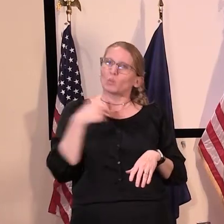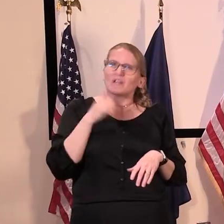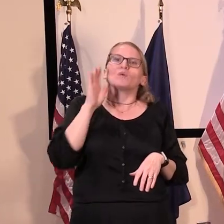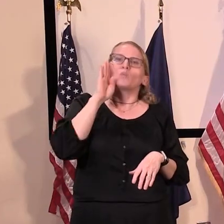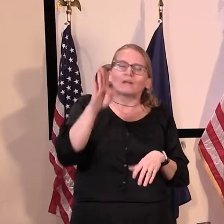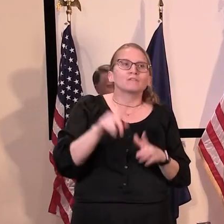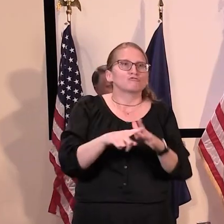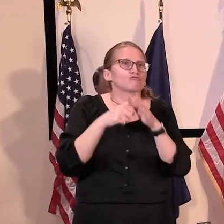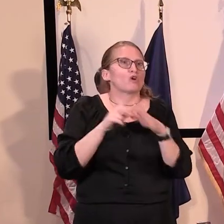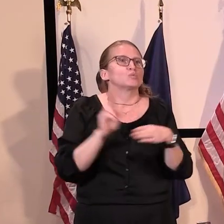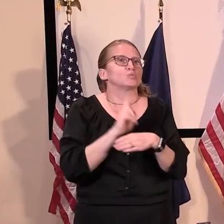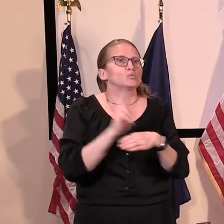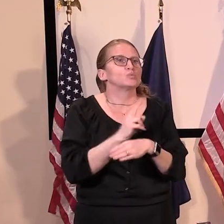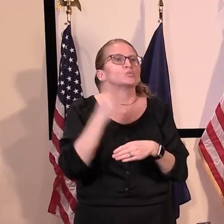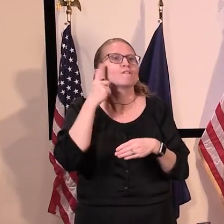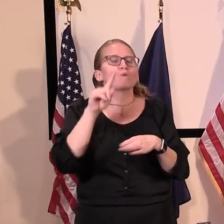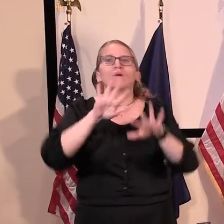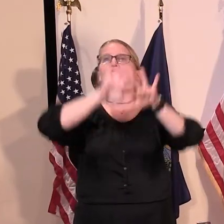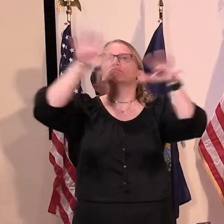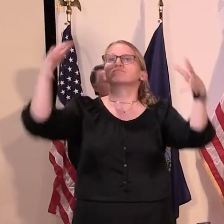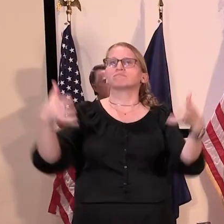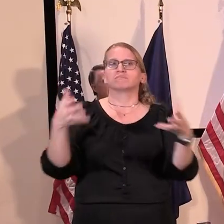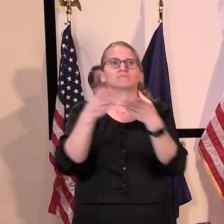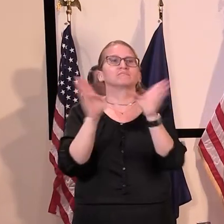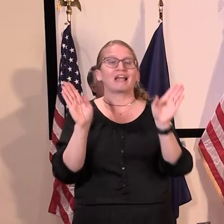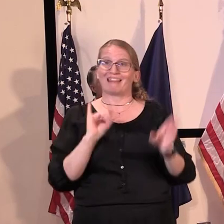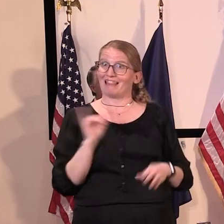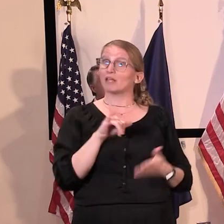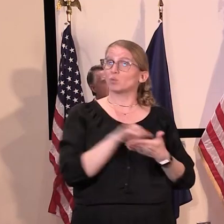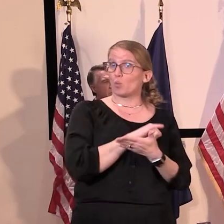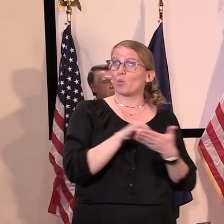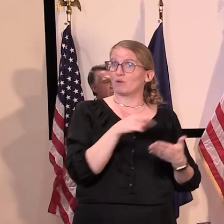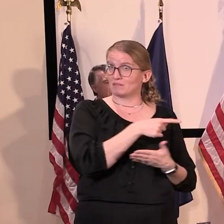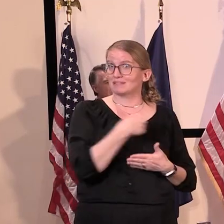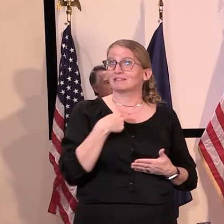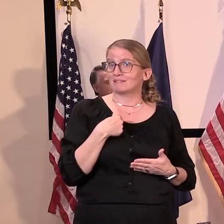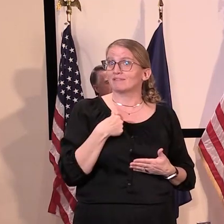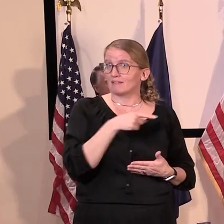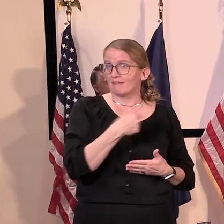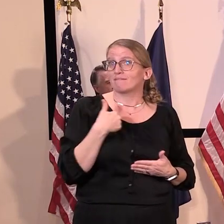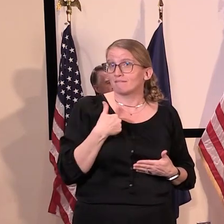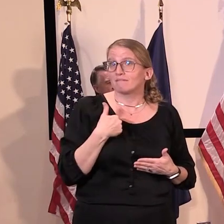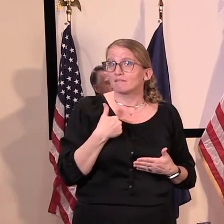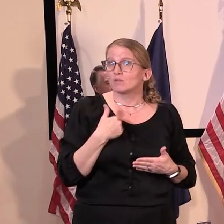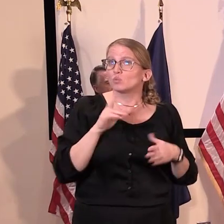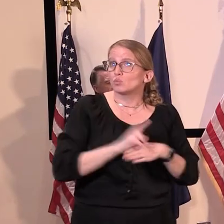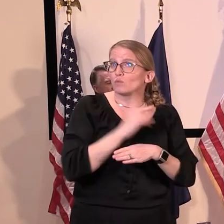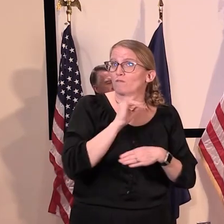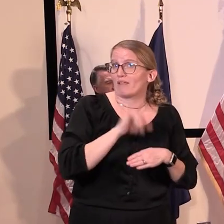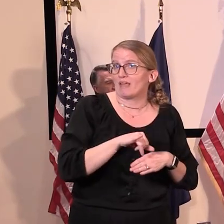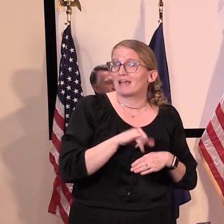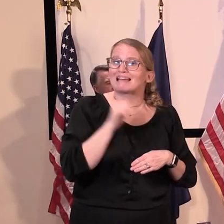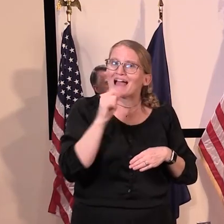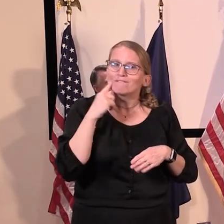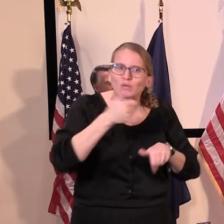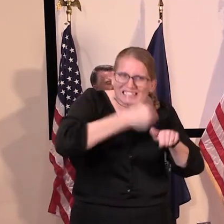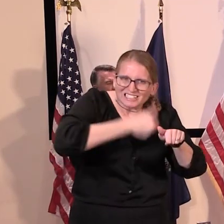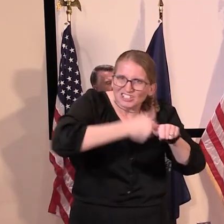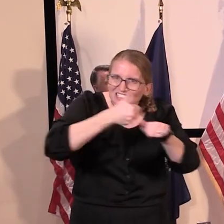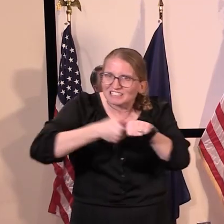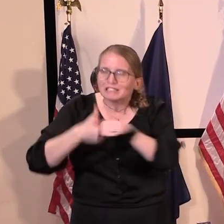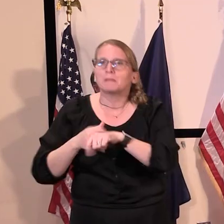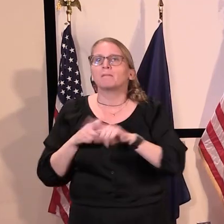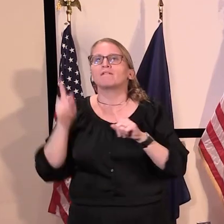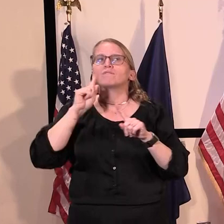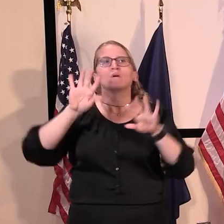basis uh, as you implied with New York and um, it will be in the near future. I can tell you